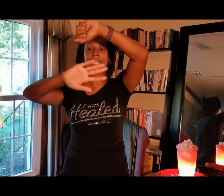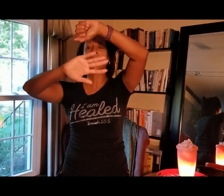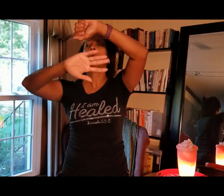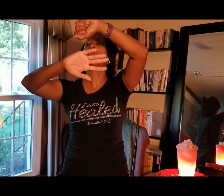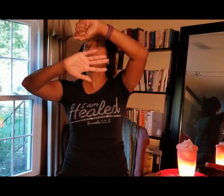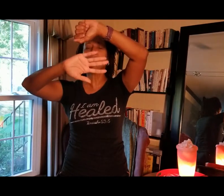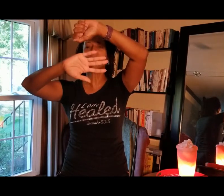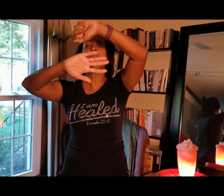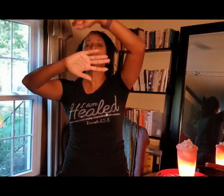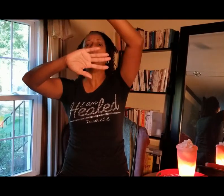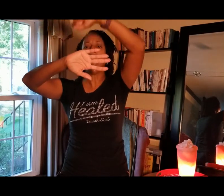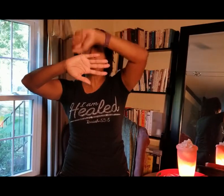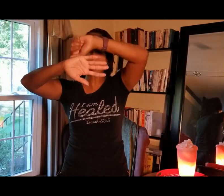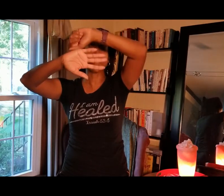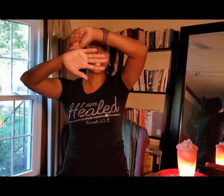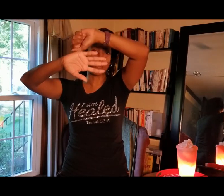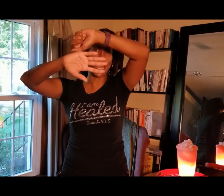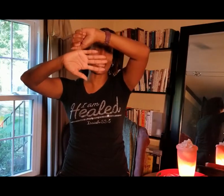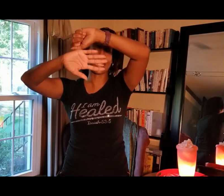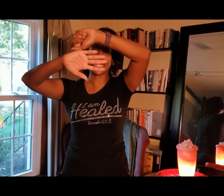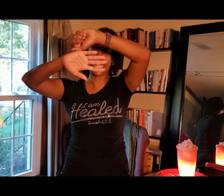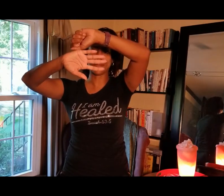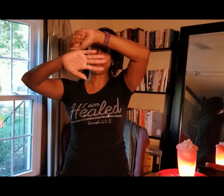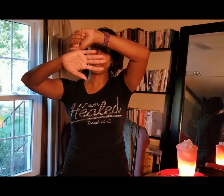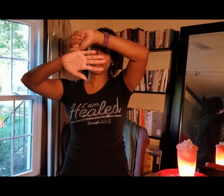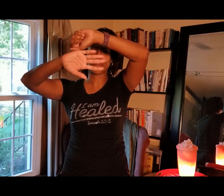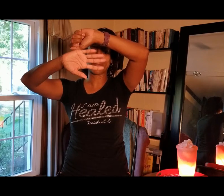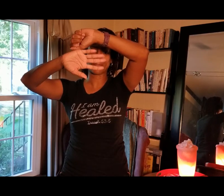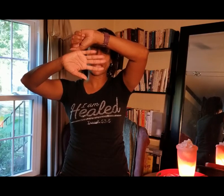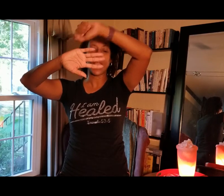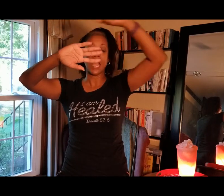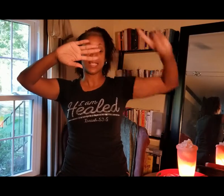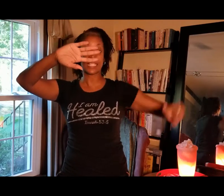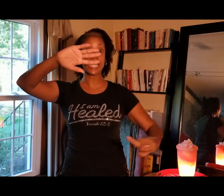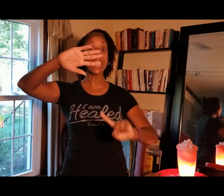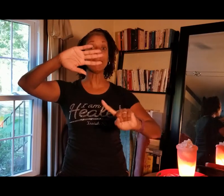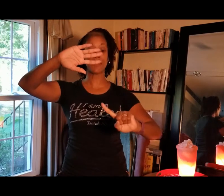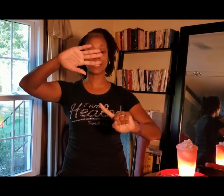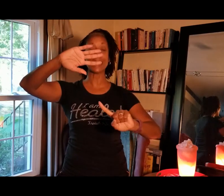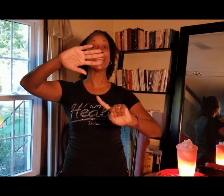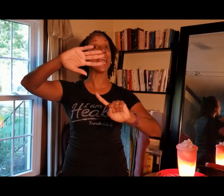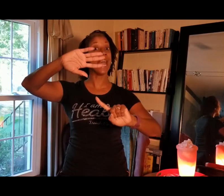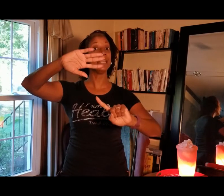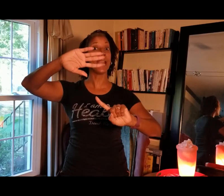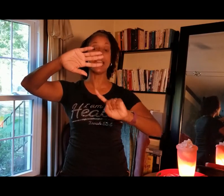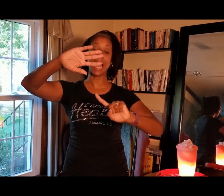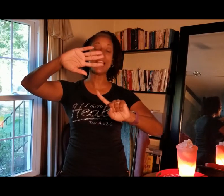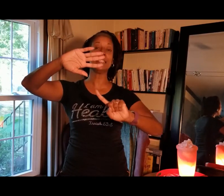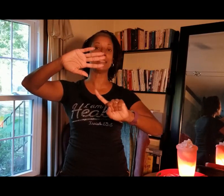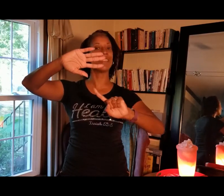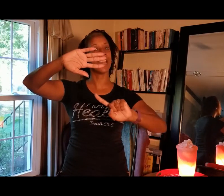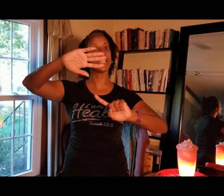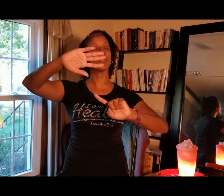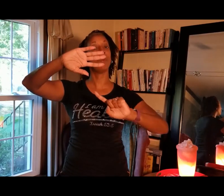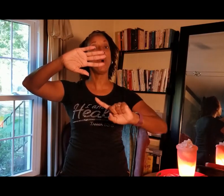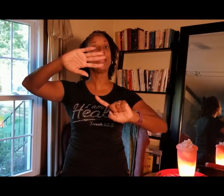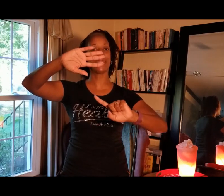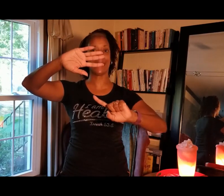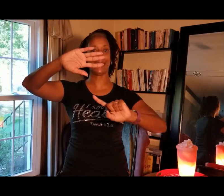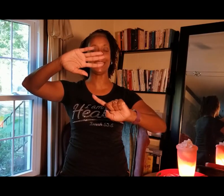bumps up against the black sea, Cyprus and Allen, an Island that is pointy